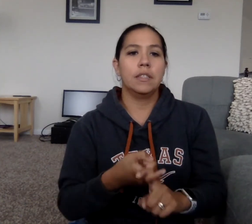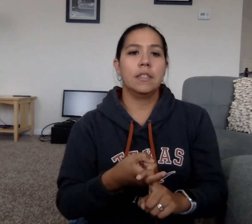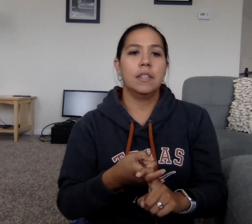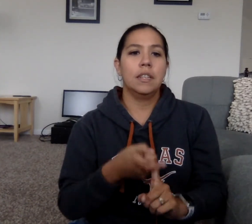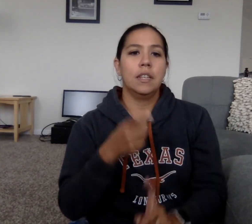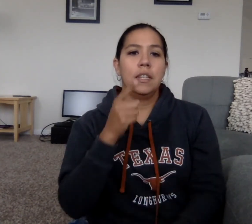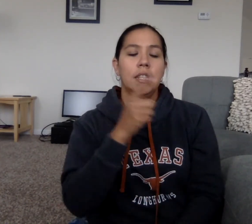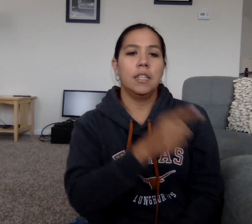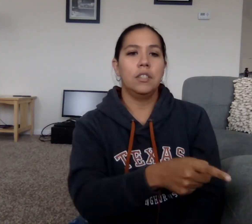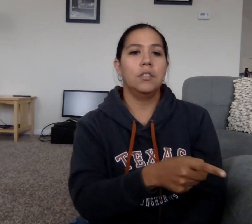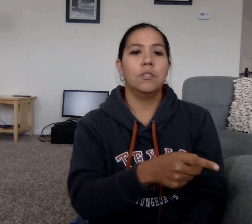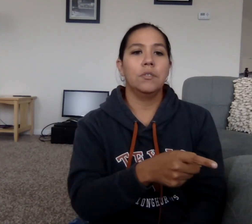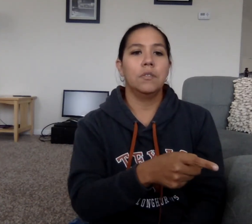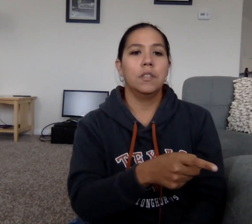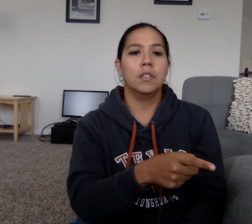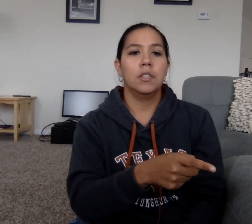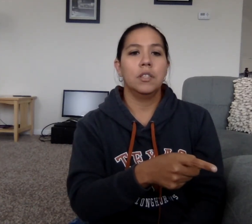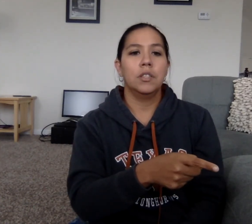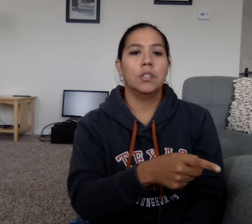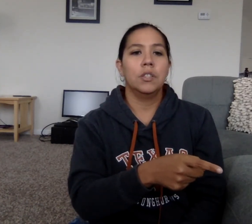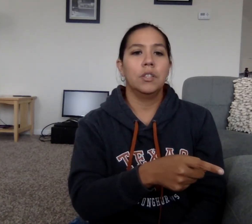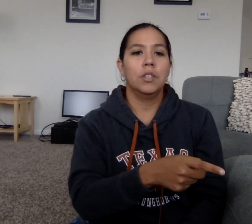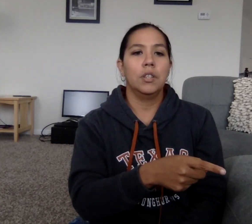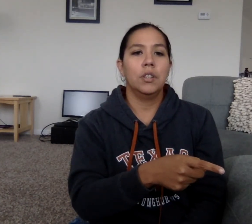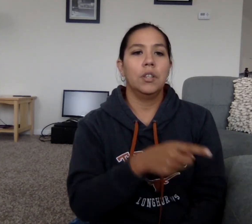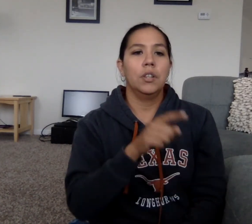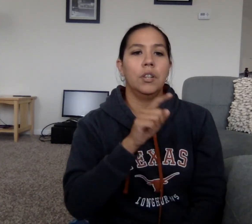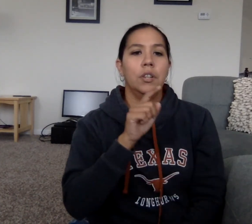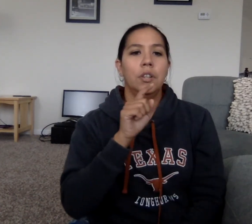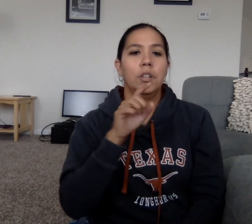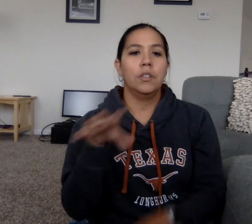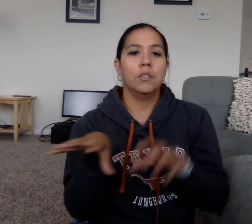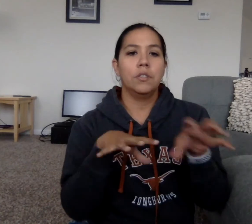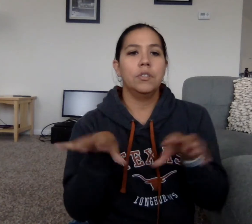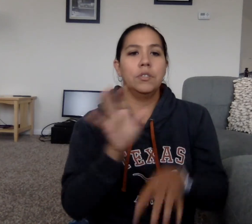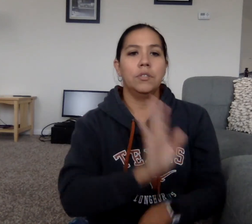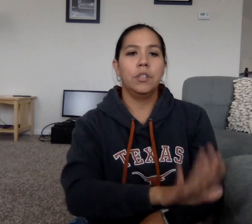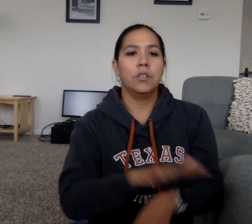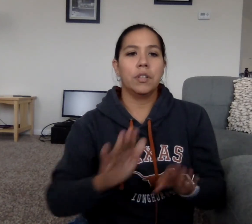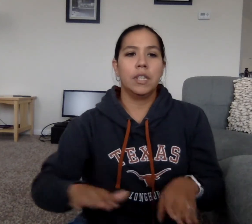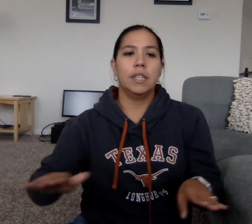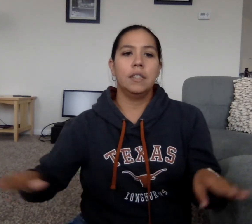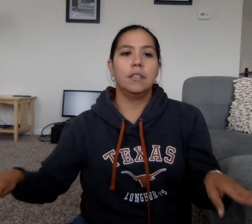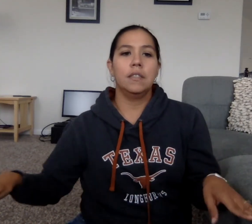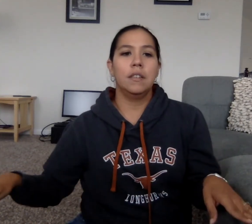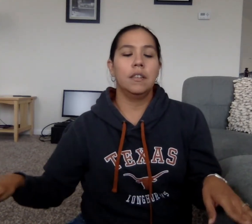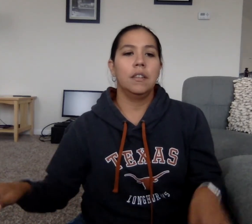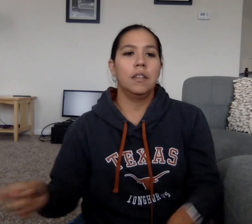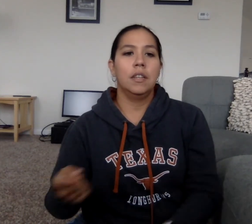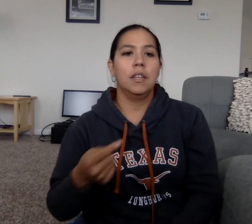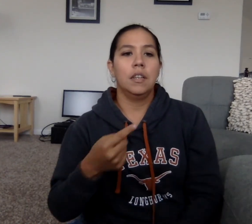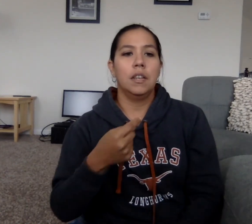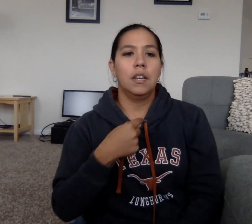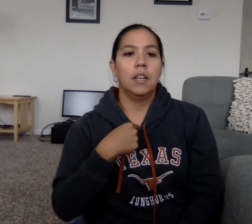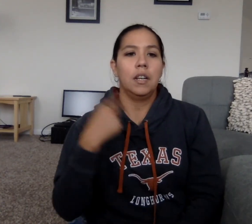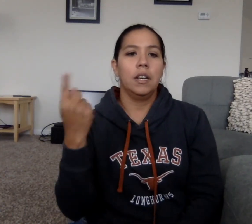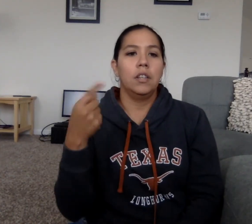than you do your kids. I'd